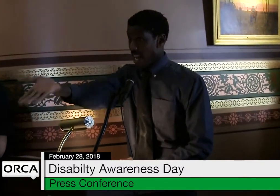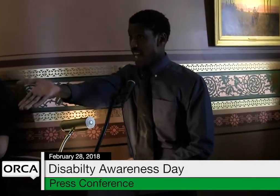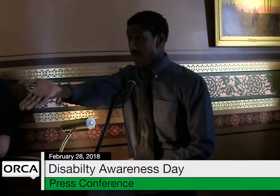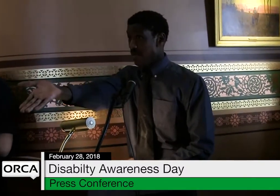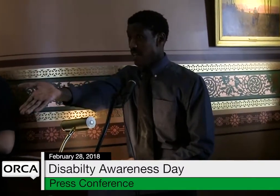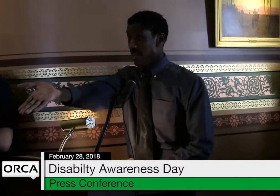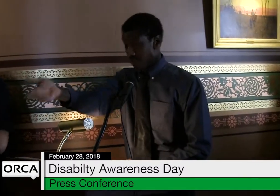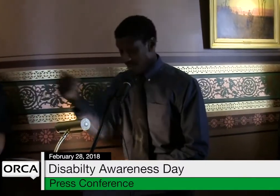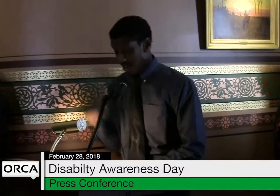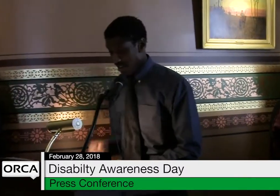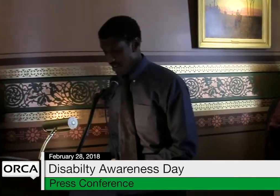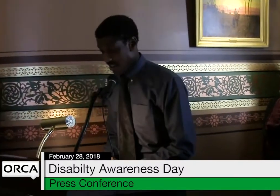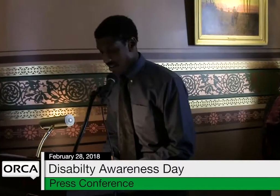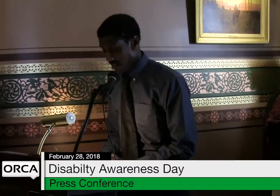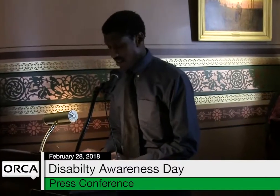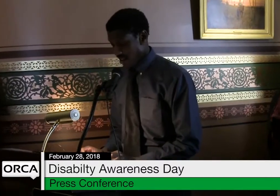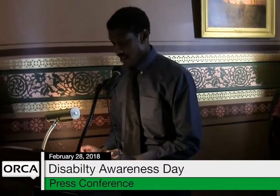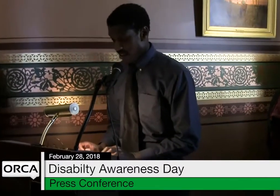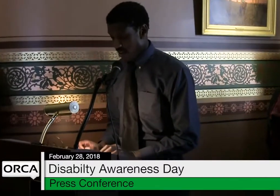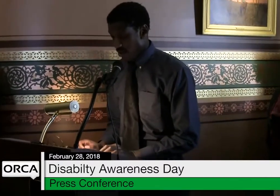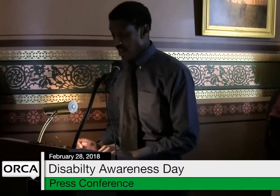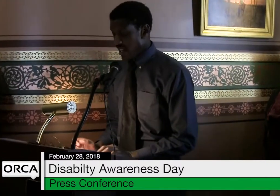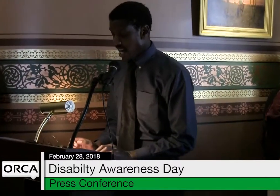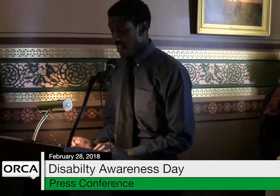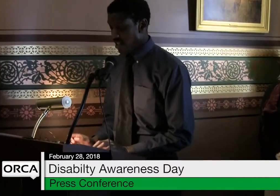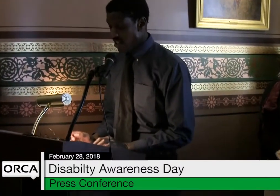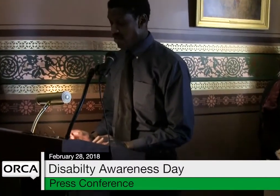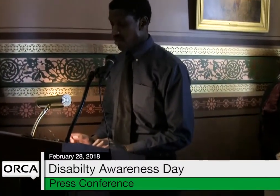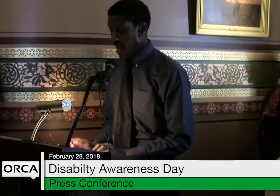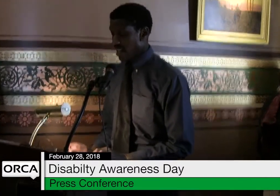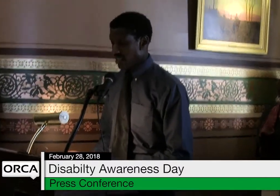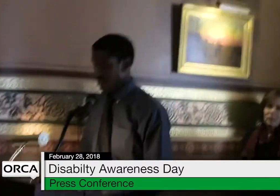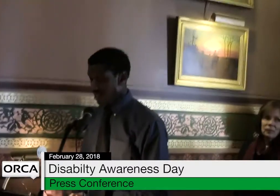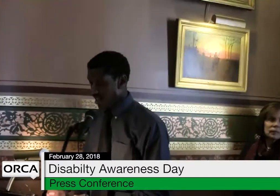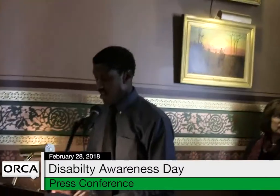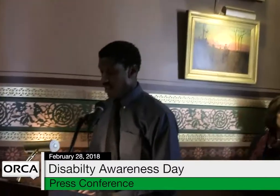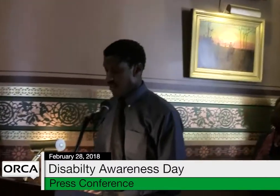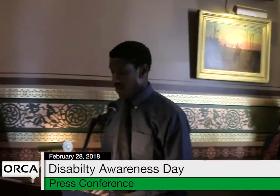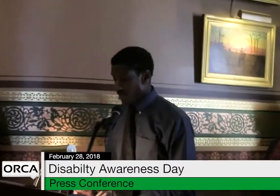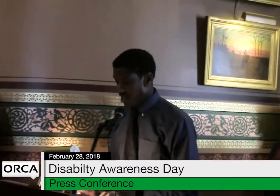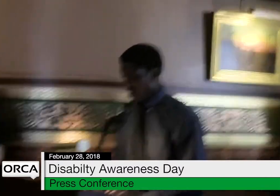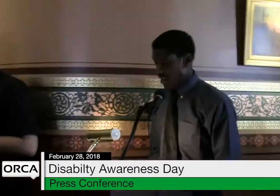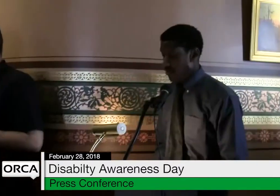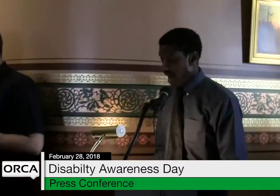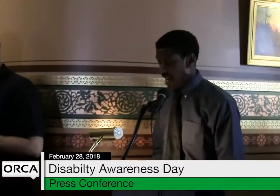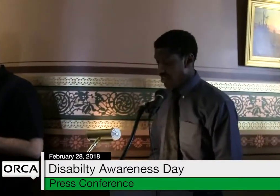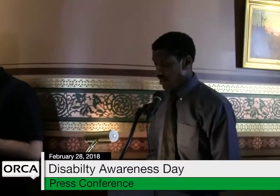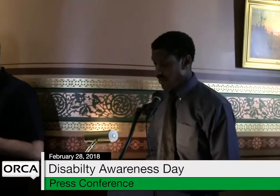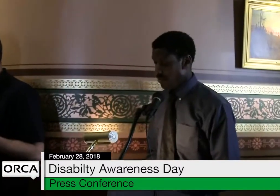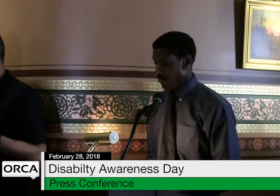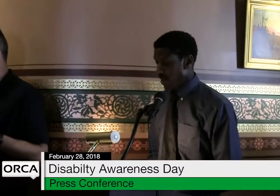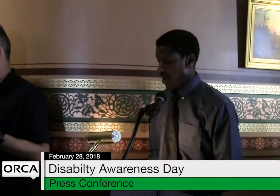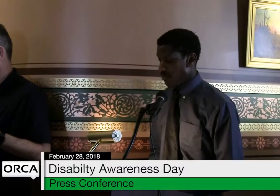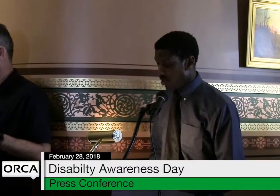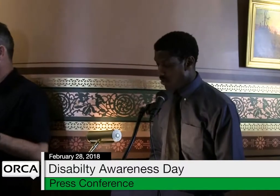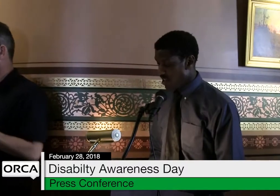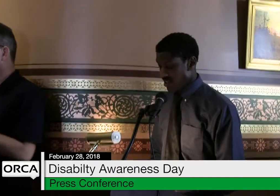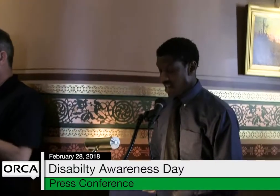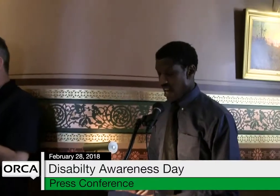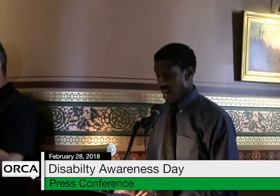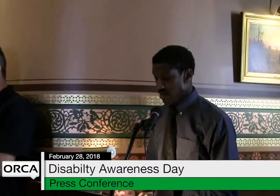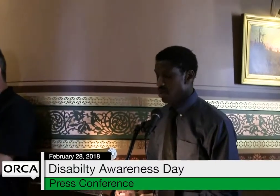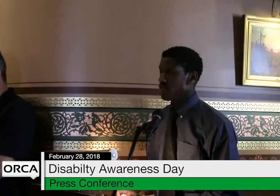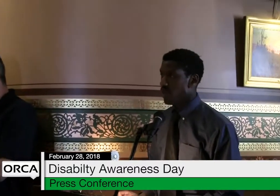And for you. We cannot continue to balance the budget on the backs of our